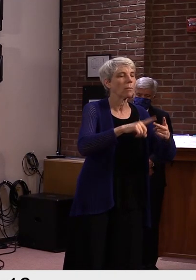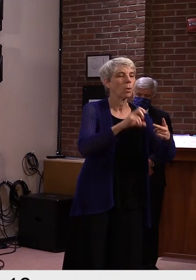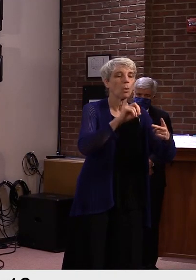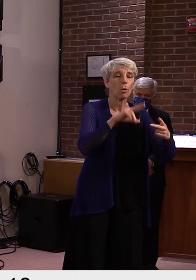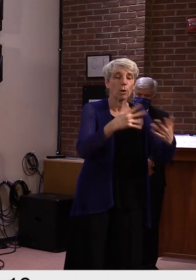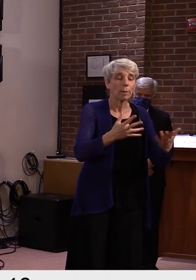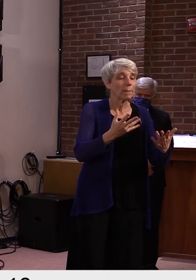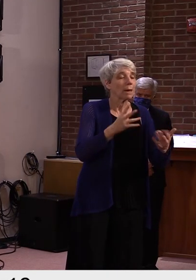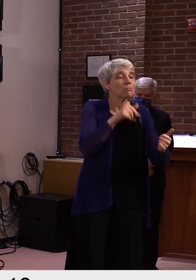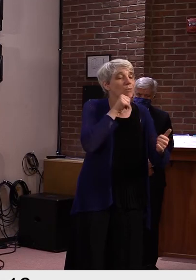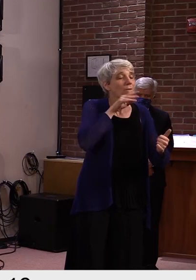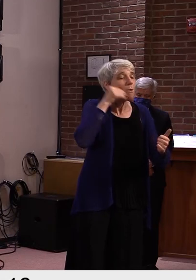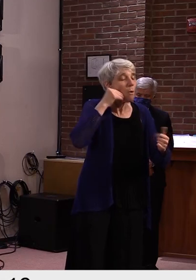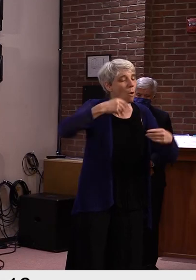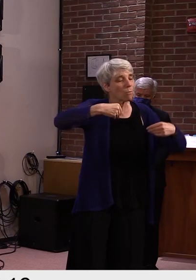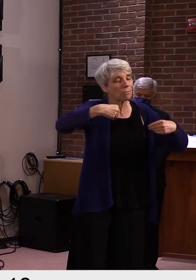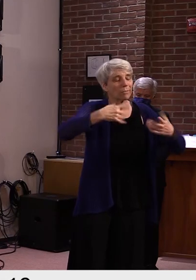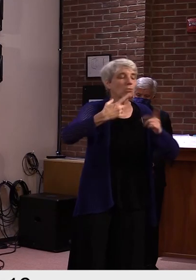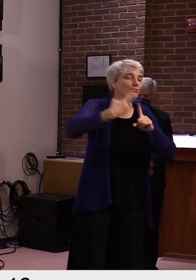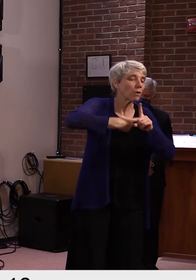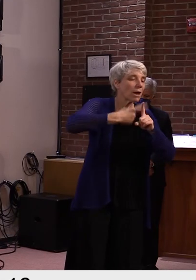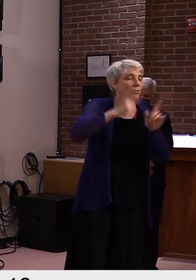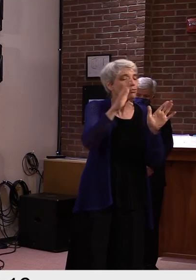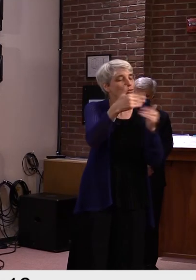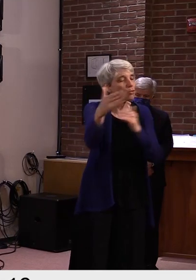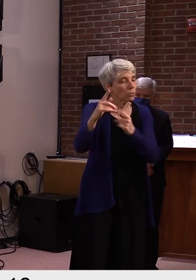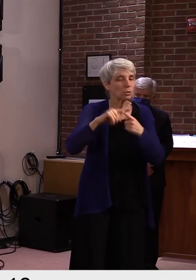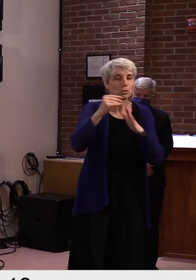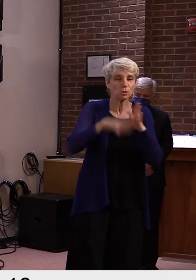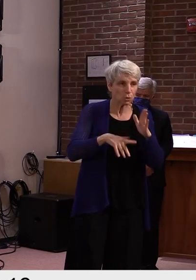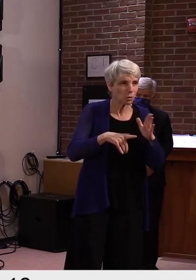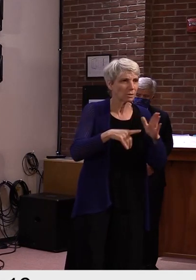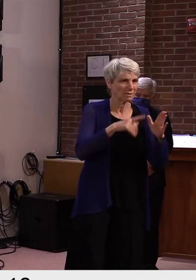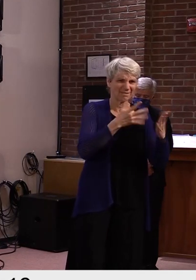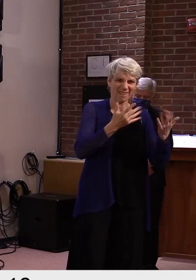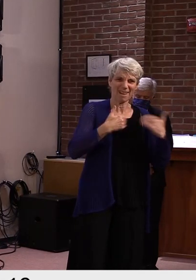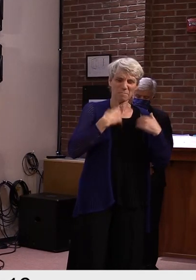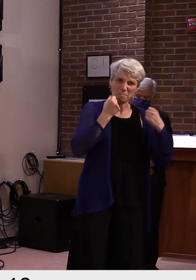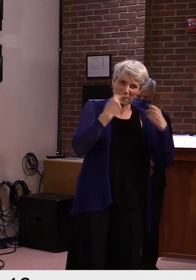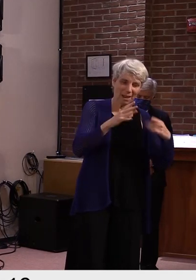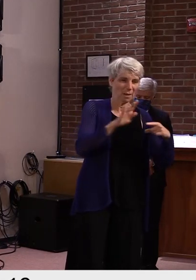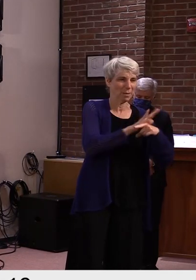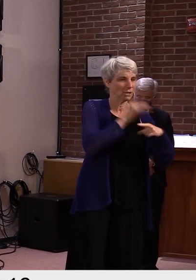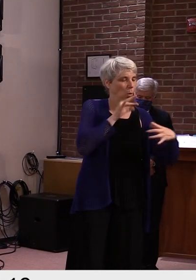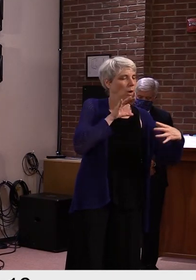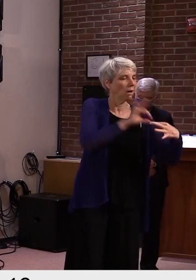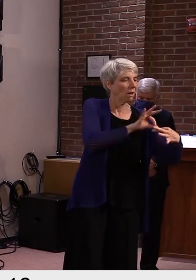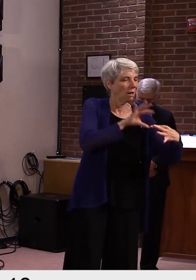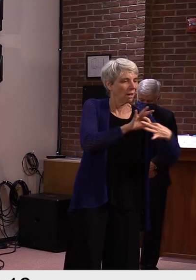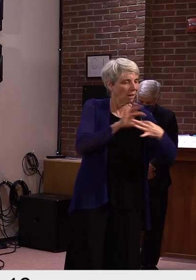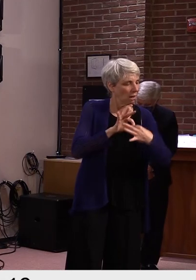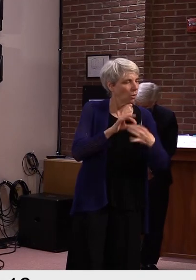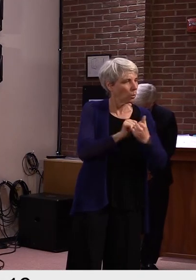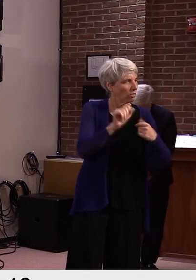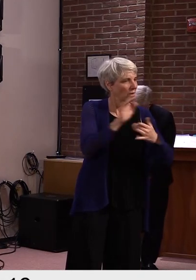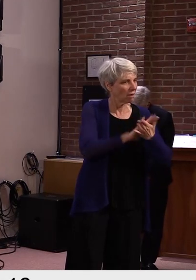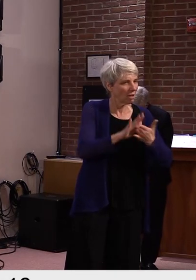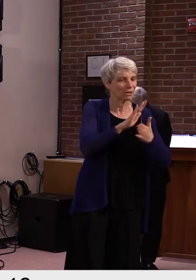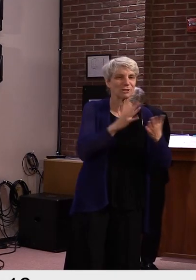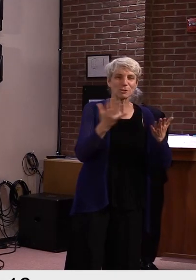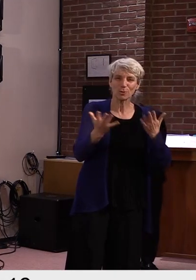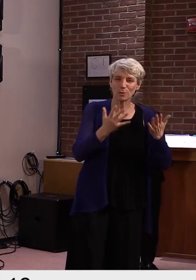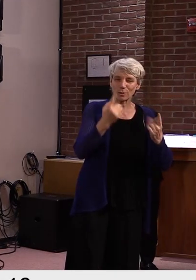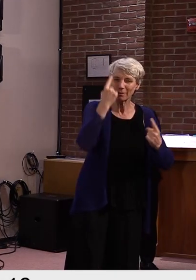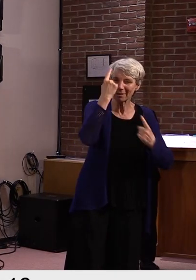things like that that aren't necessarily municipality issues, but are going to bring contact between,